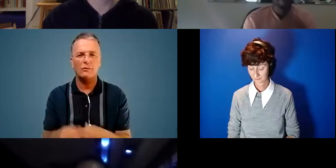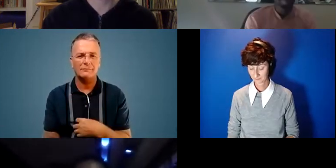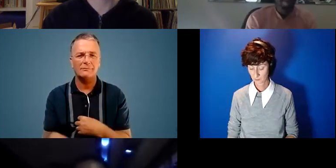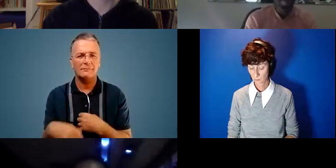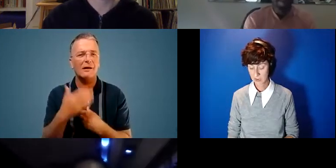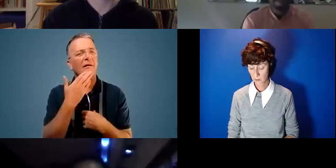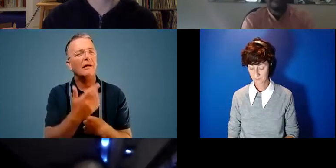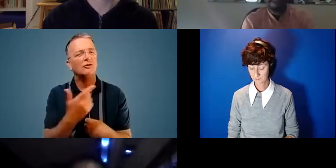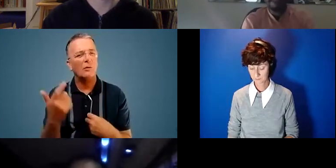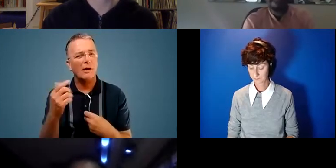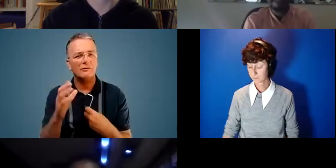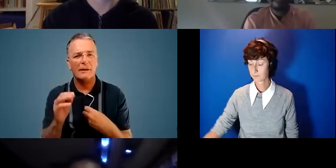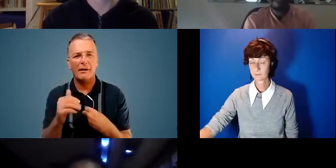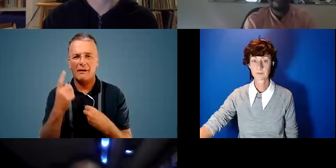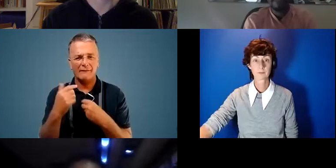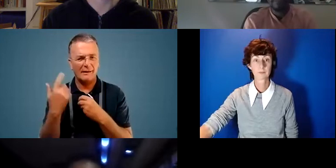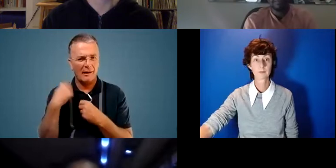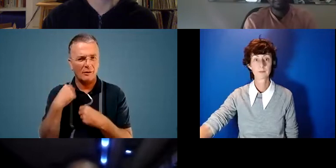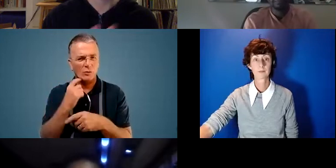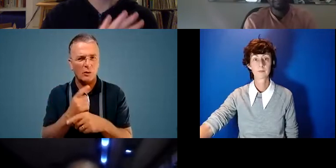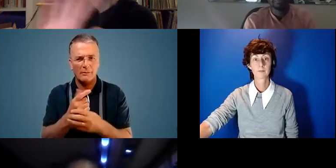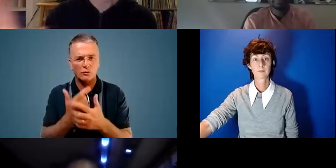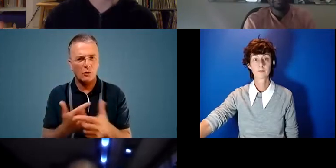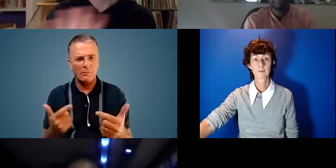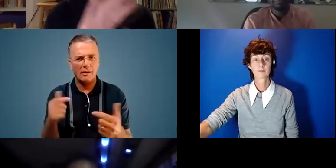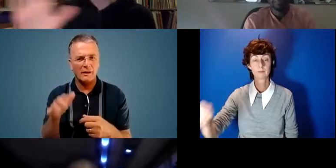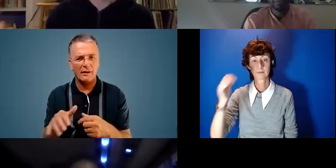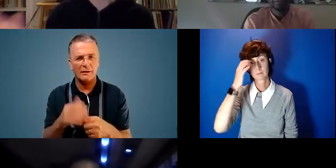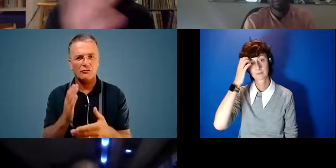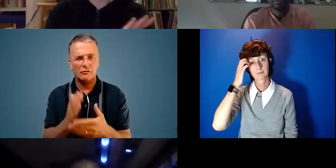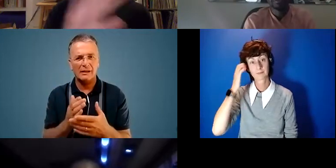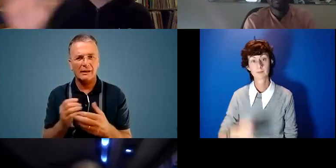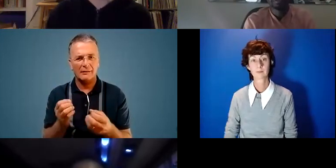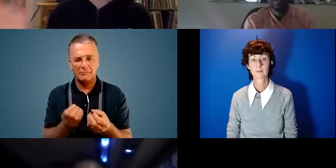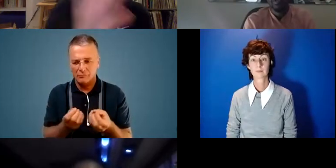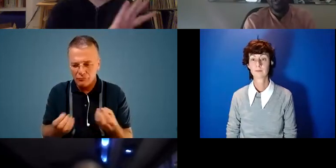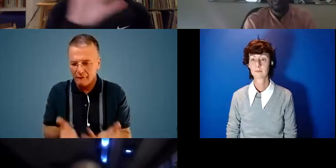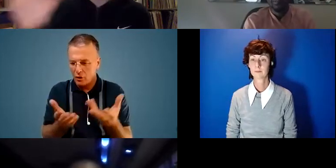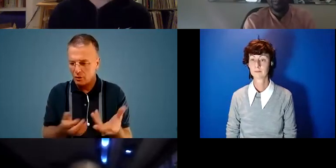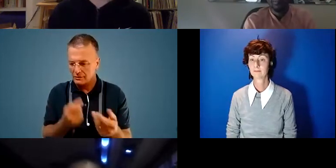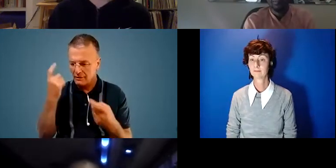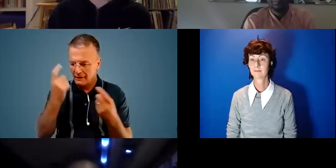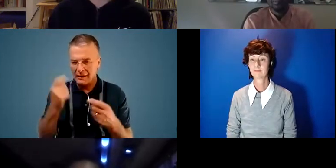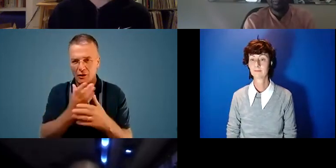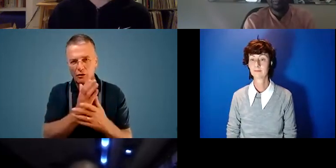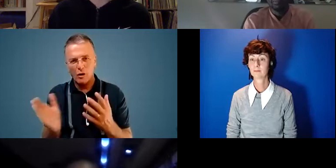Thank you so much, Emma. feel like you spoke to so much there that really provokes thinking across a range of